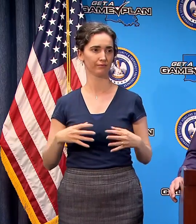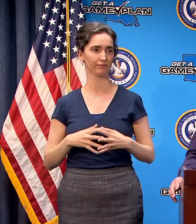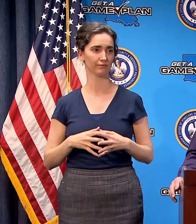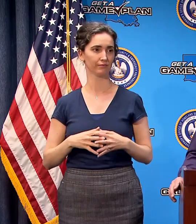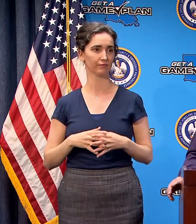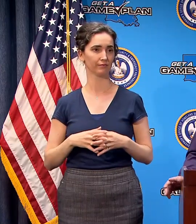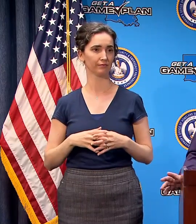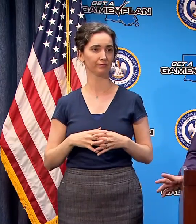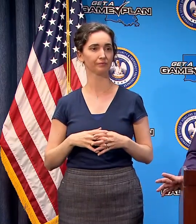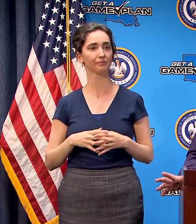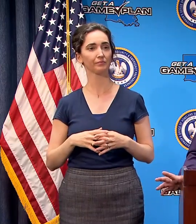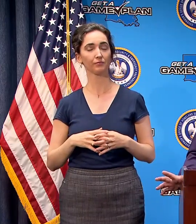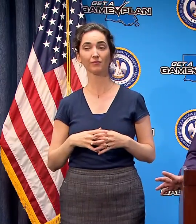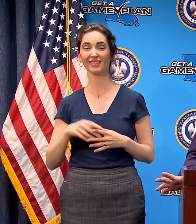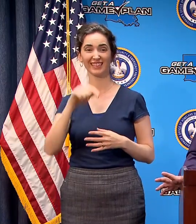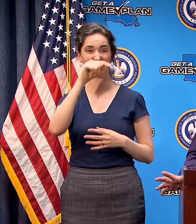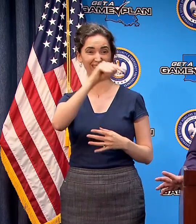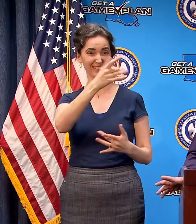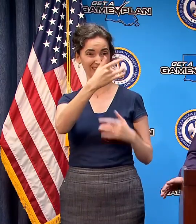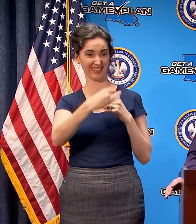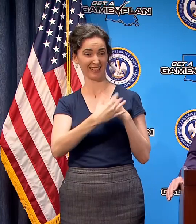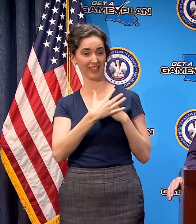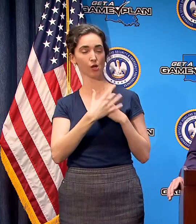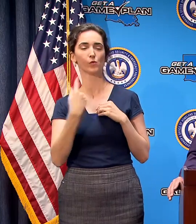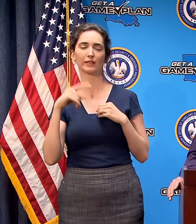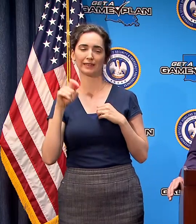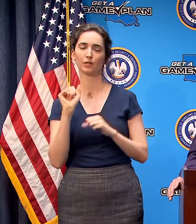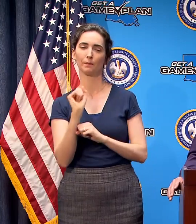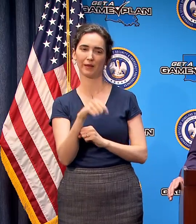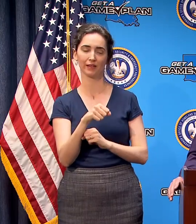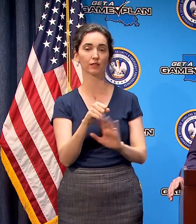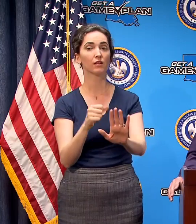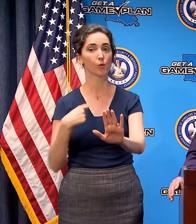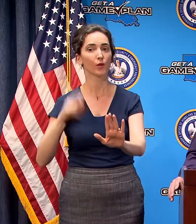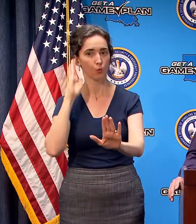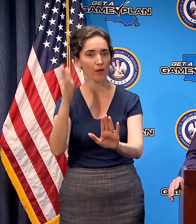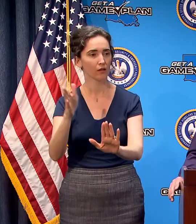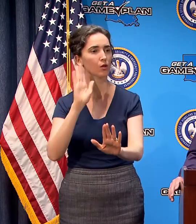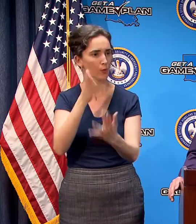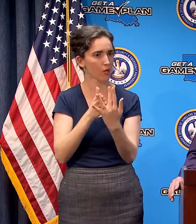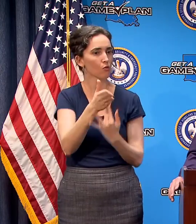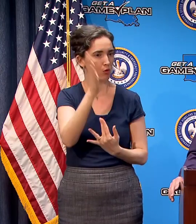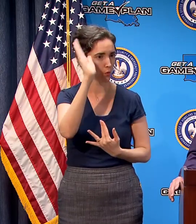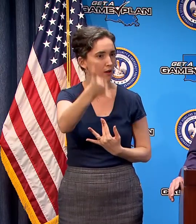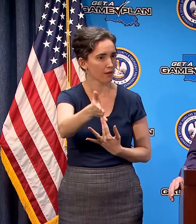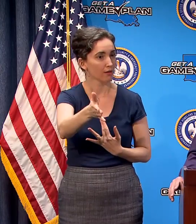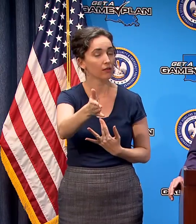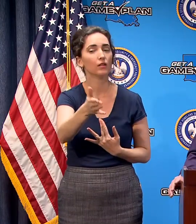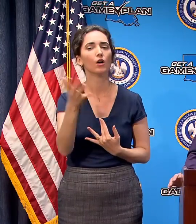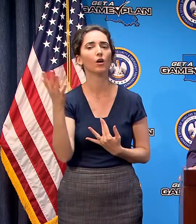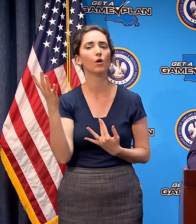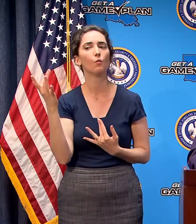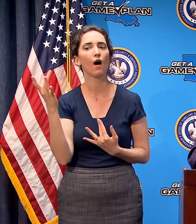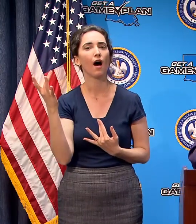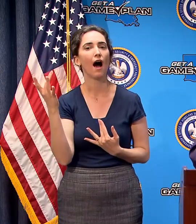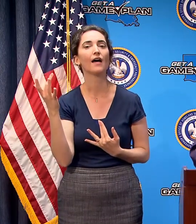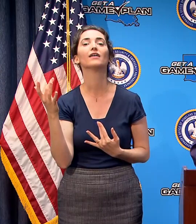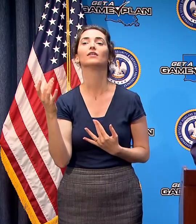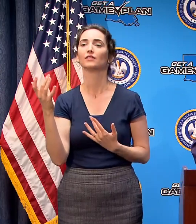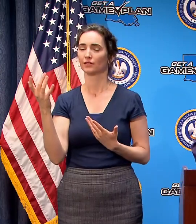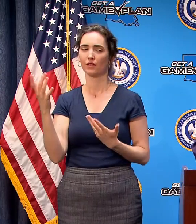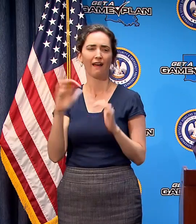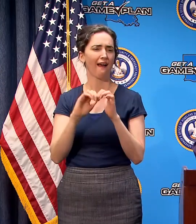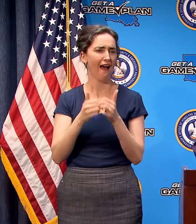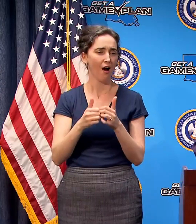and we need to beat this we will we're going to get through this but we're going to do it because we're going to comply